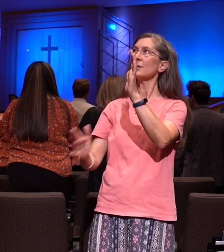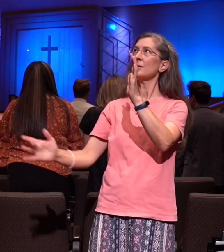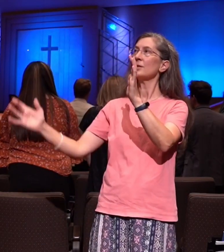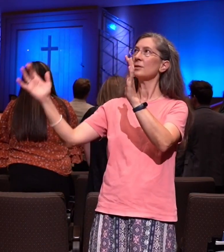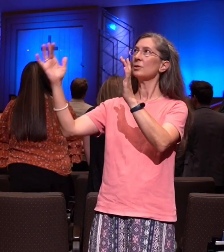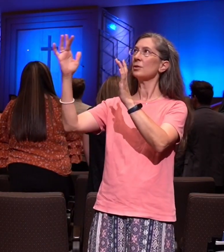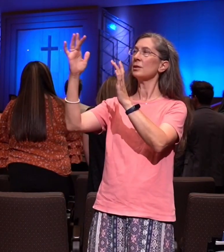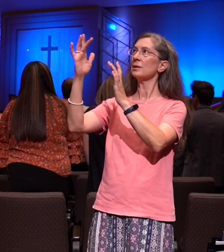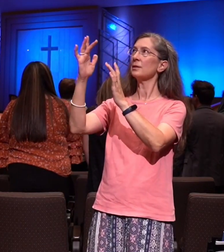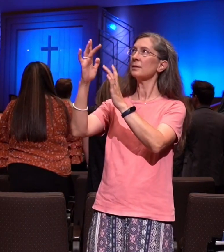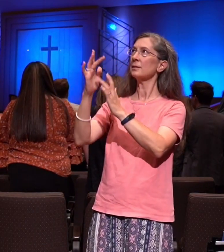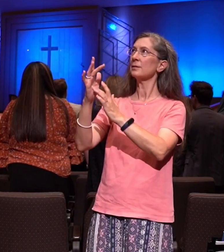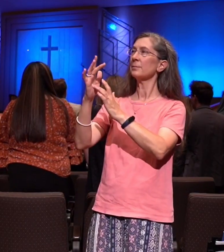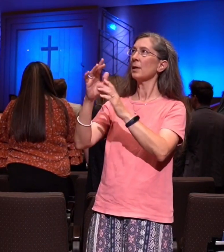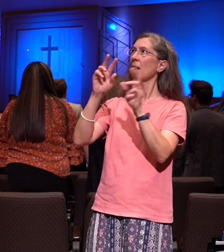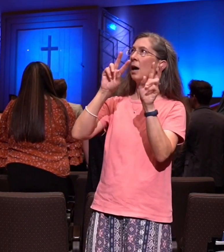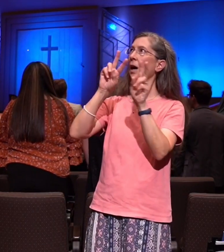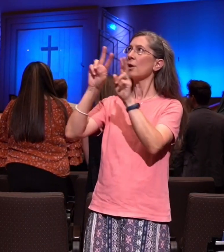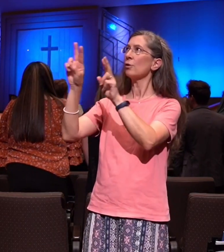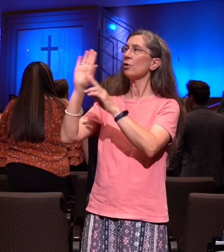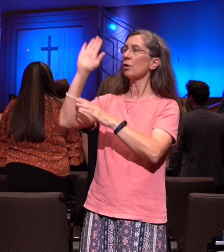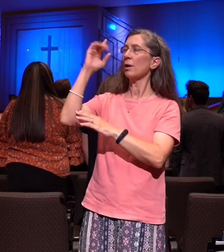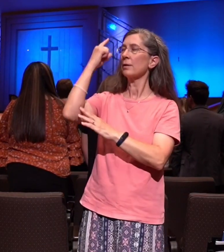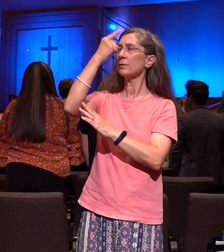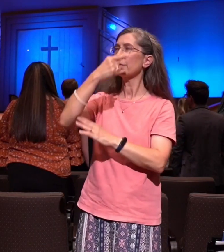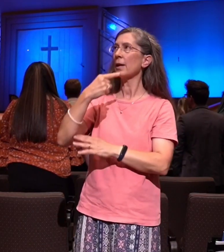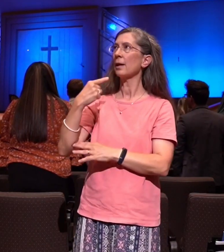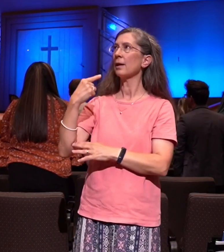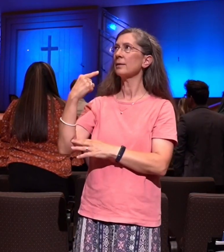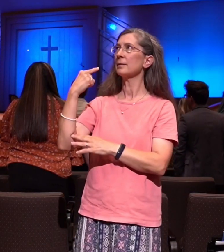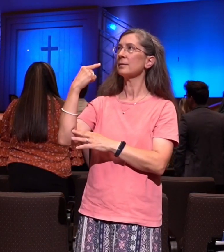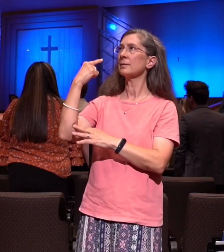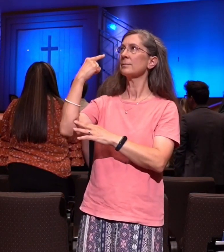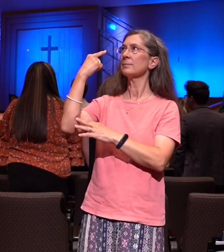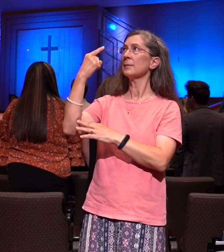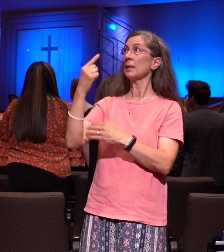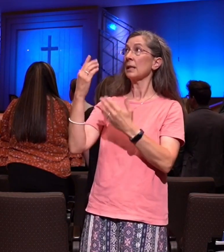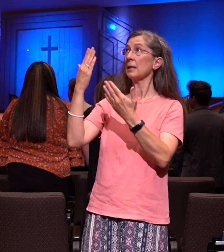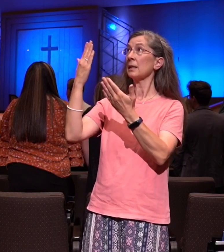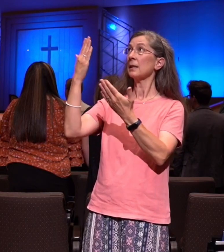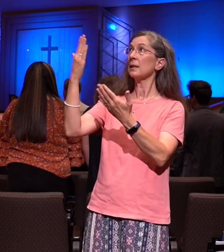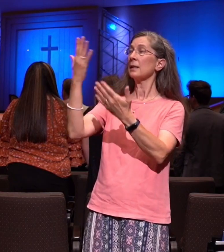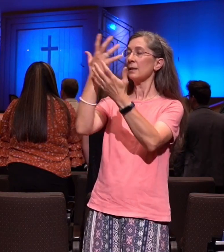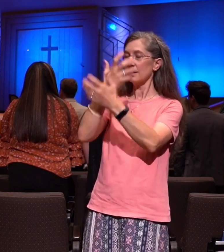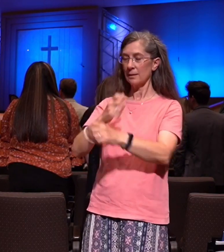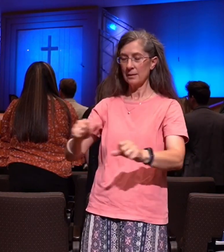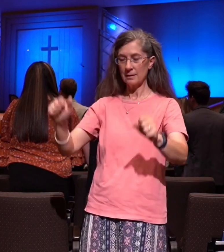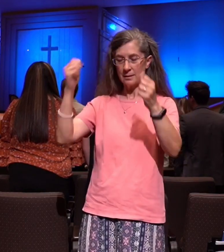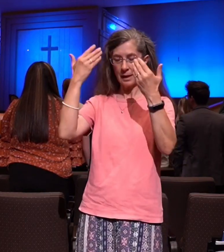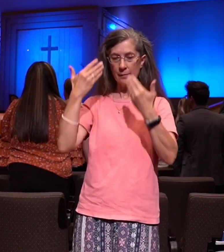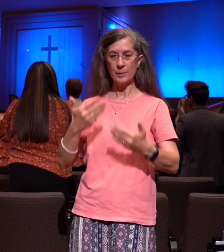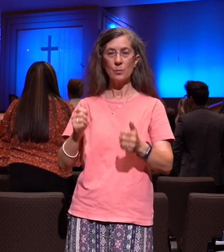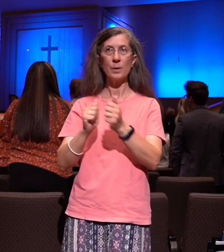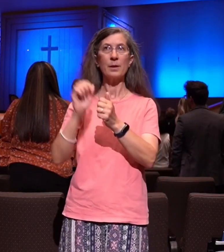When I look upon his face, the one who saved me by his grace.